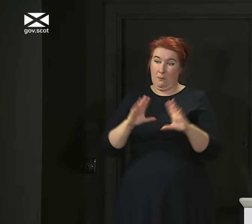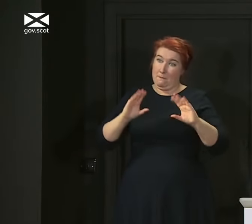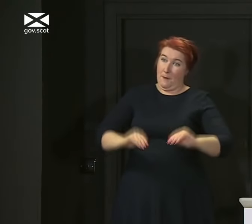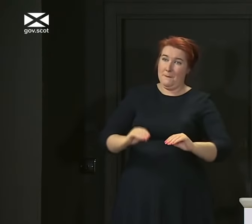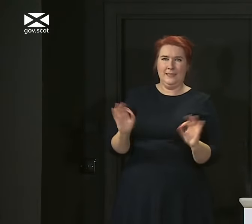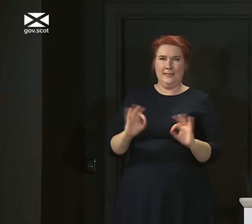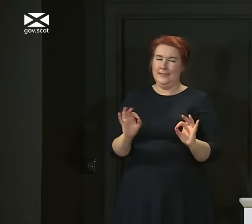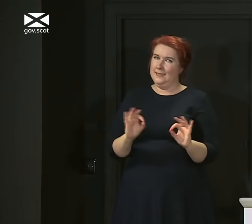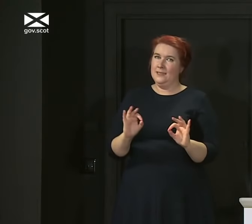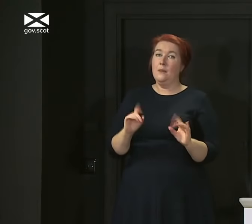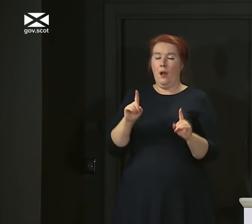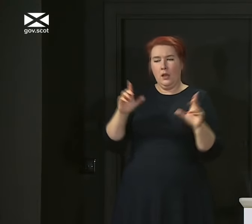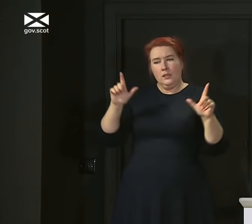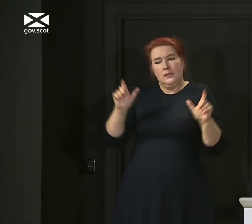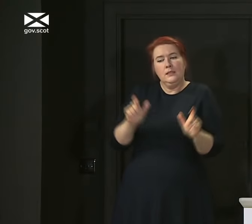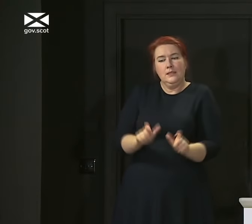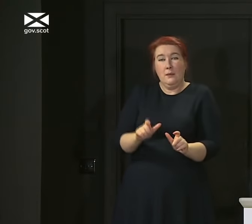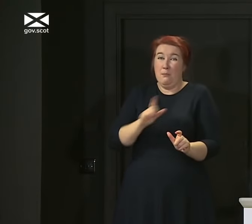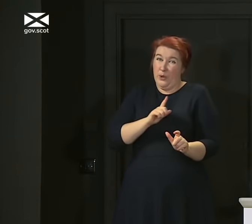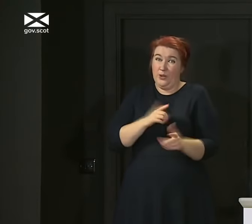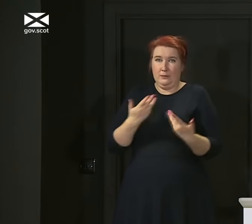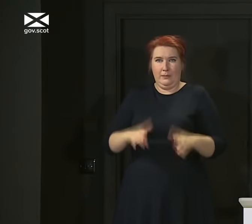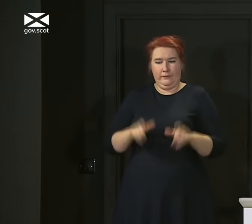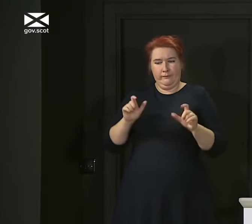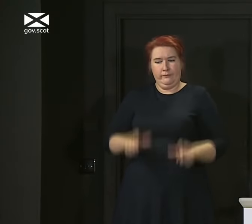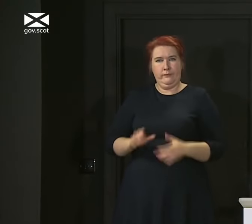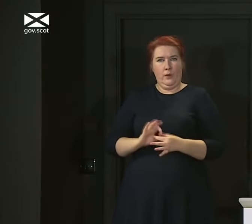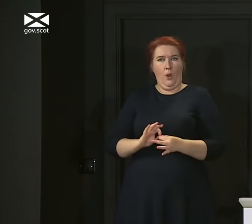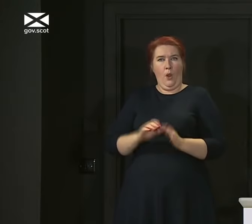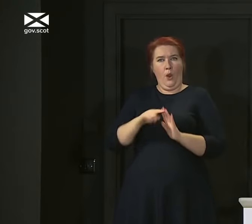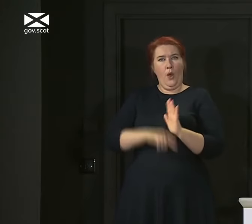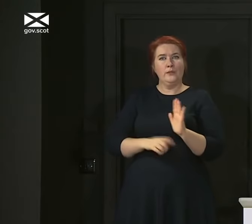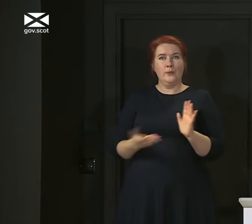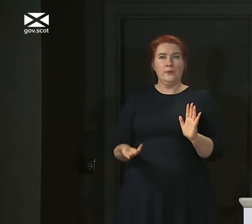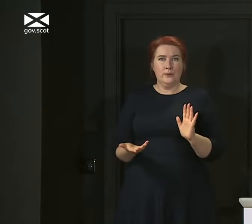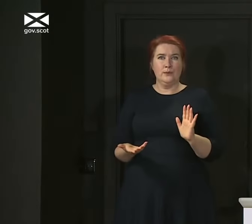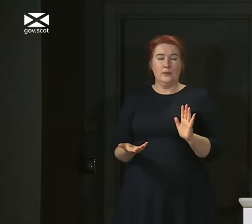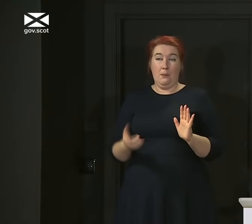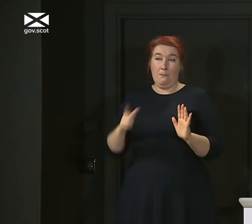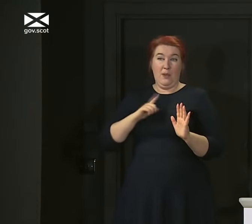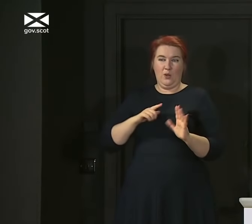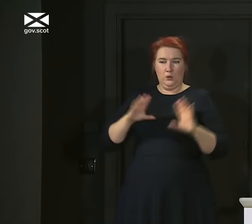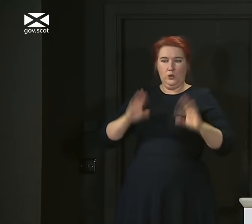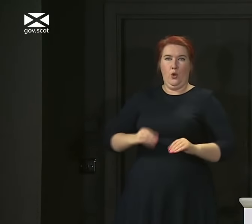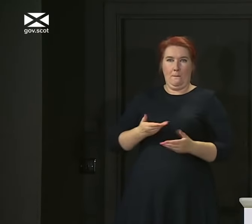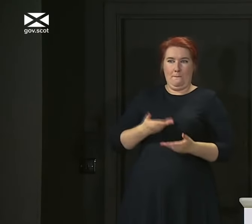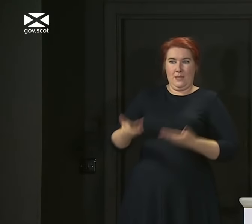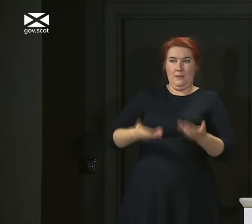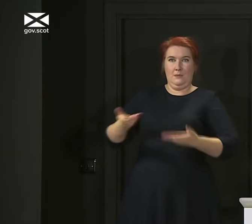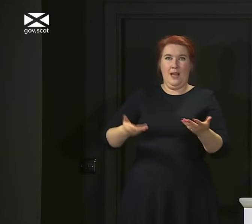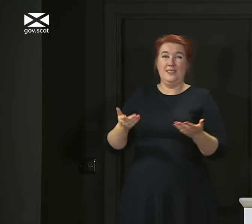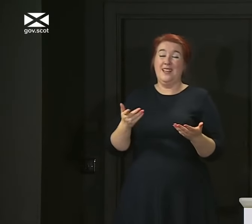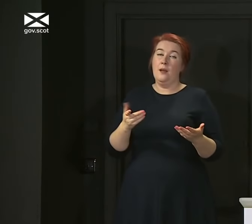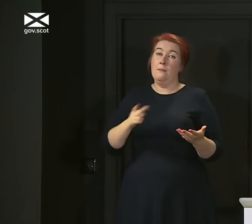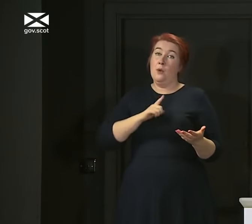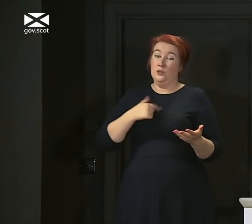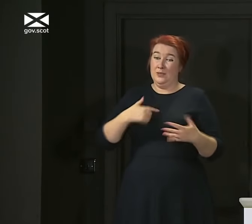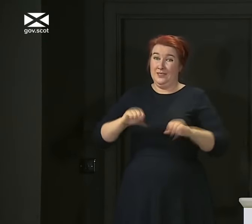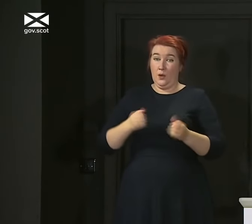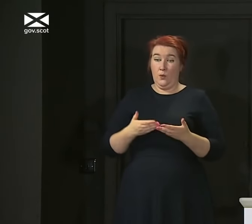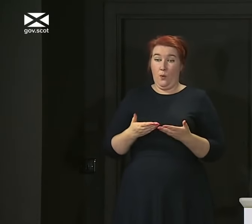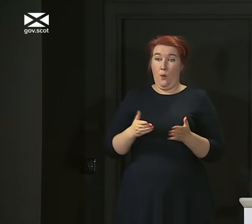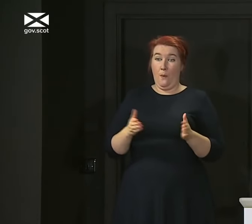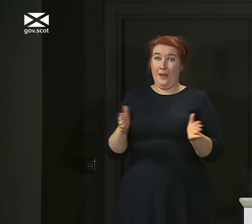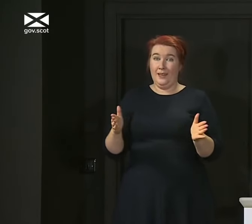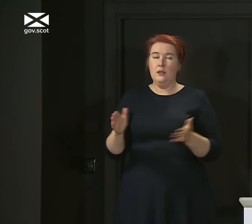suppression has been down to lockdown because we have denied the bridges over which it can cross. As soon as we start to create those bridges